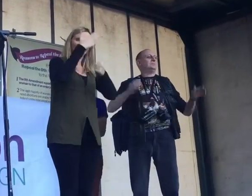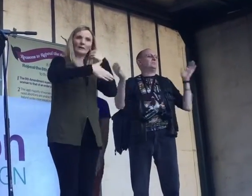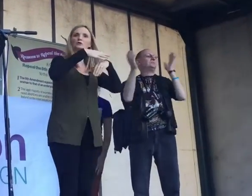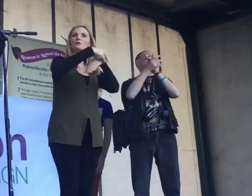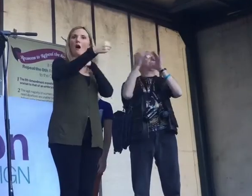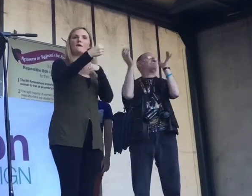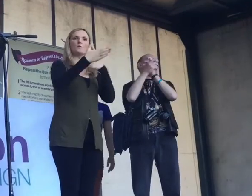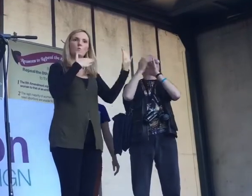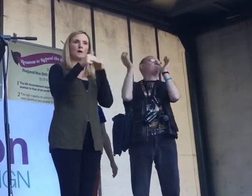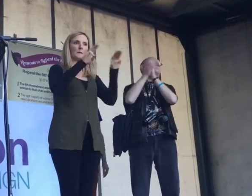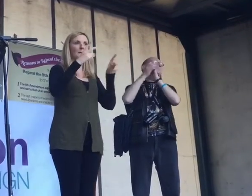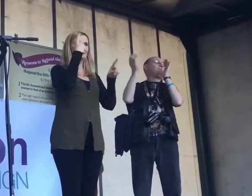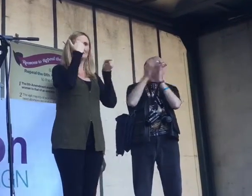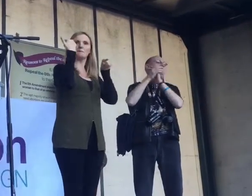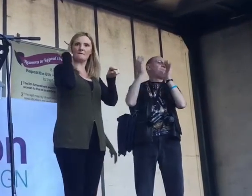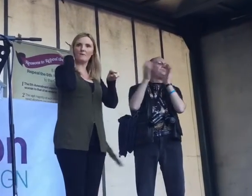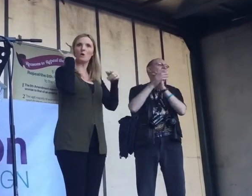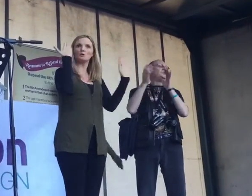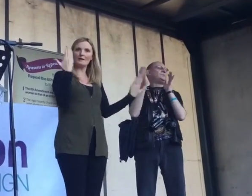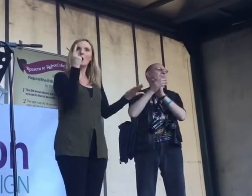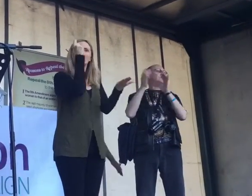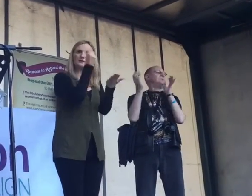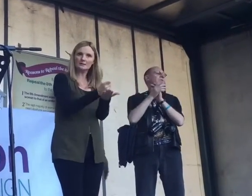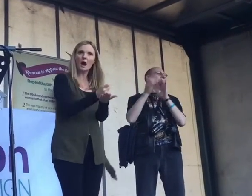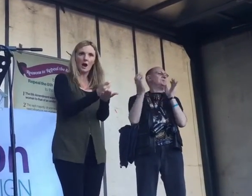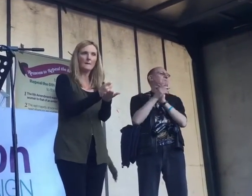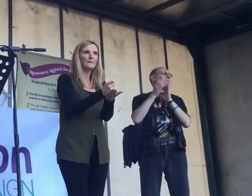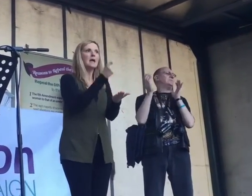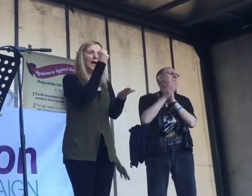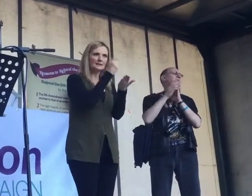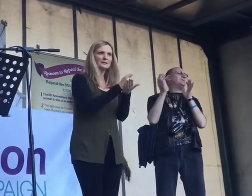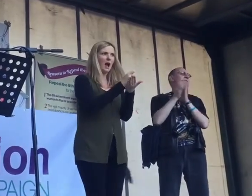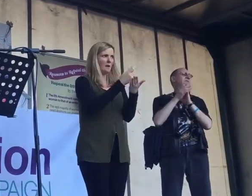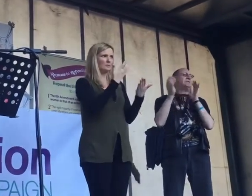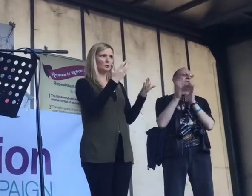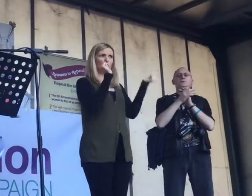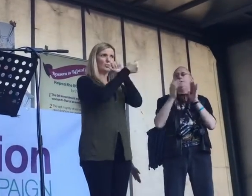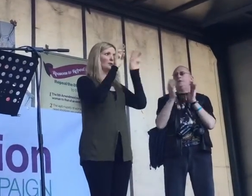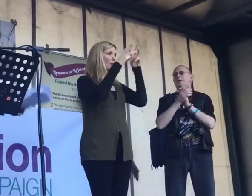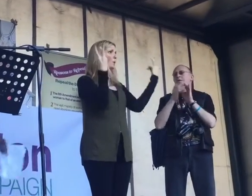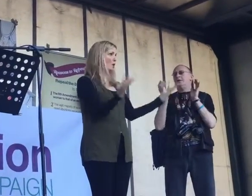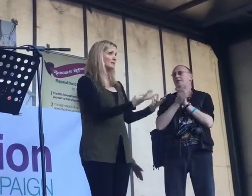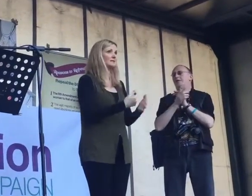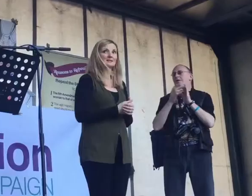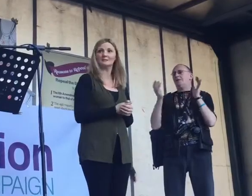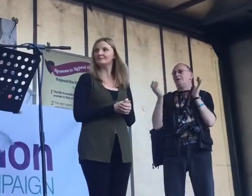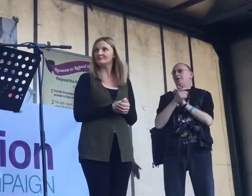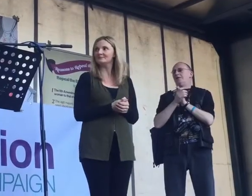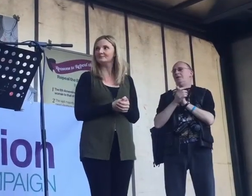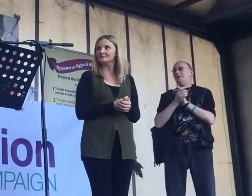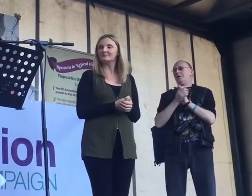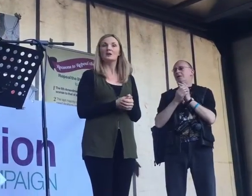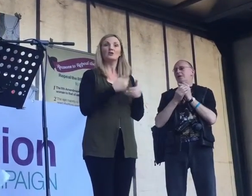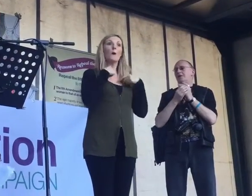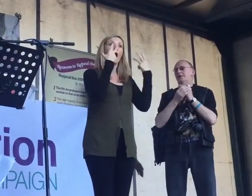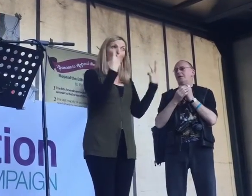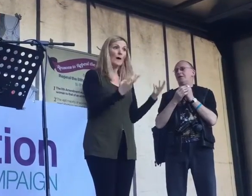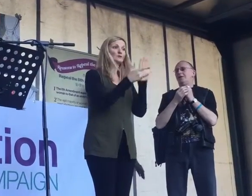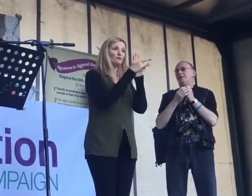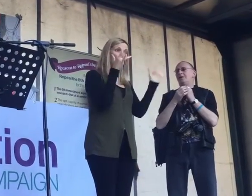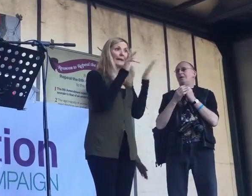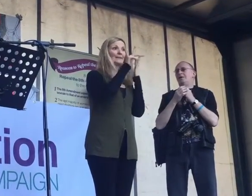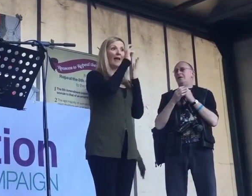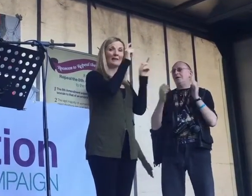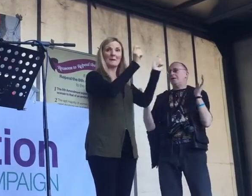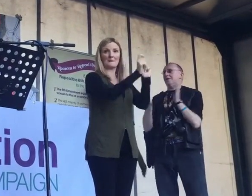our time To stand up out there Take the mental And let's change the world So I tell you Let's repeal the 8th